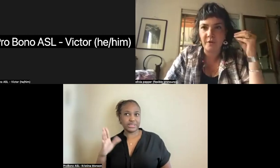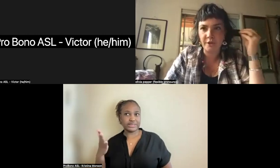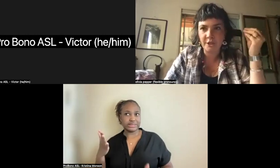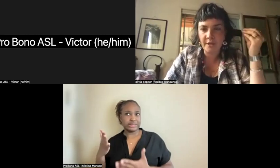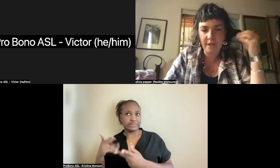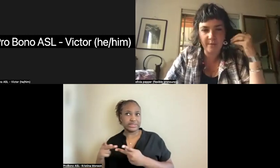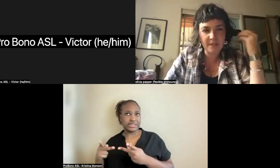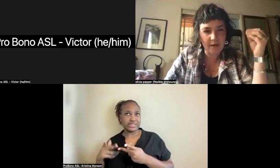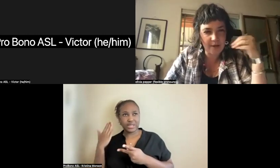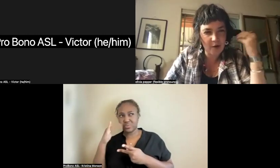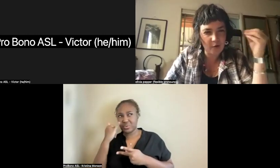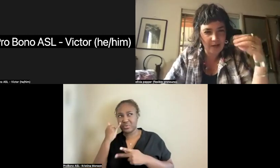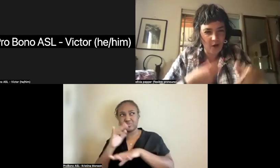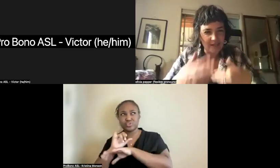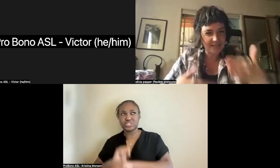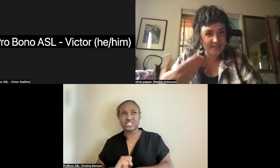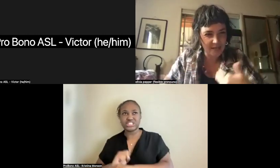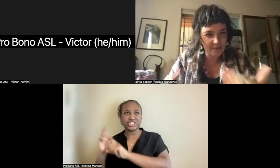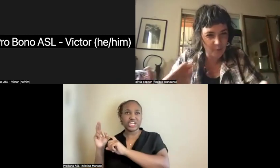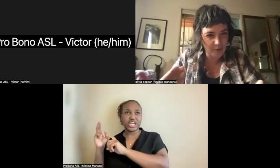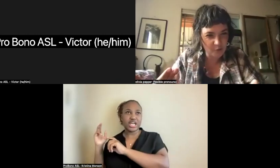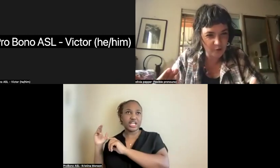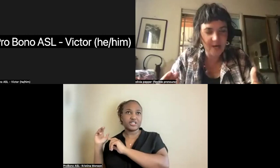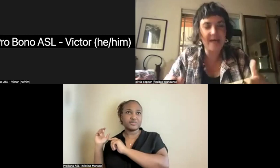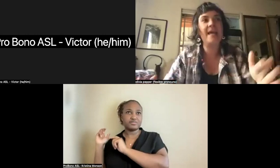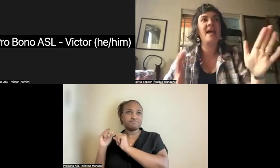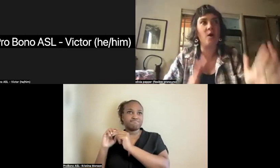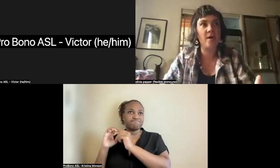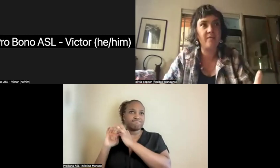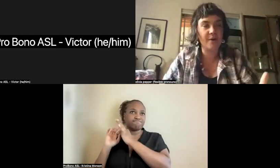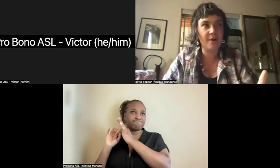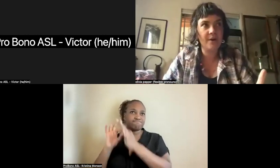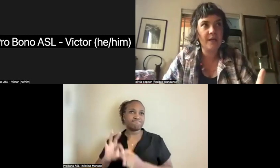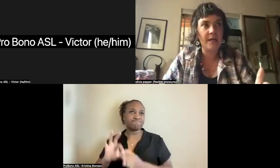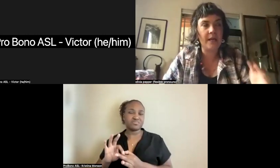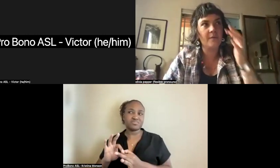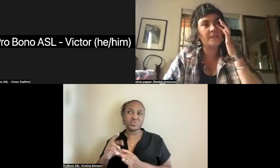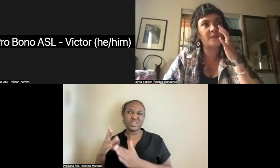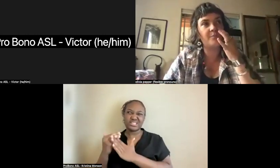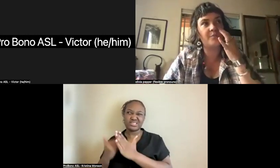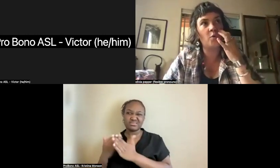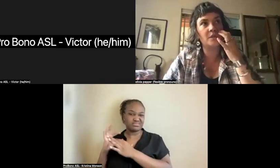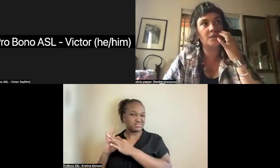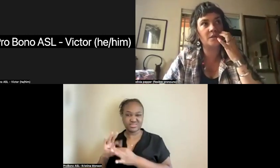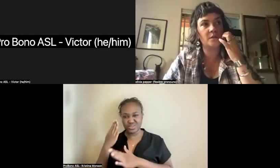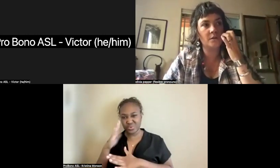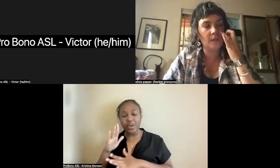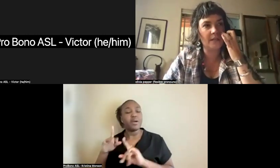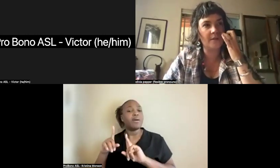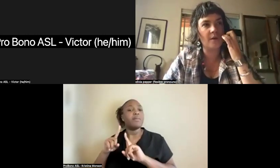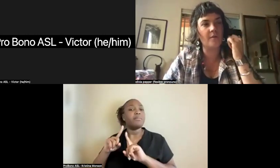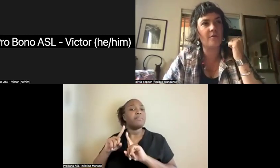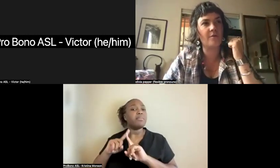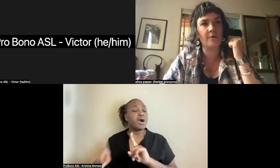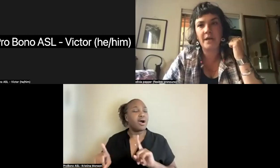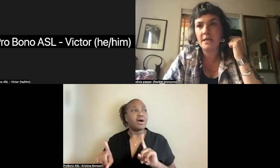sort of a tradition that he was carrying or like a lesson that he was hoping to portray. However, especially post like